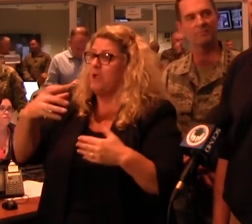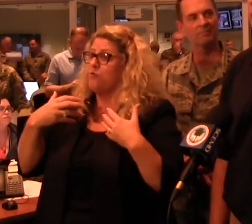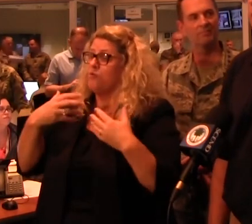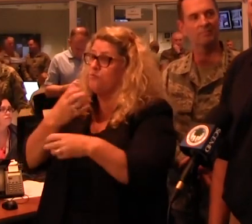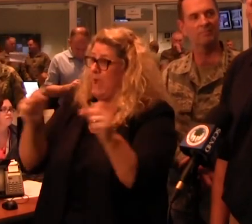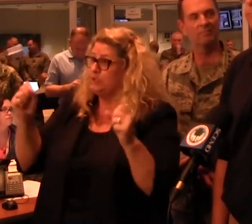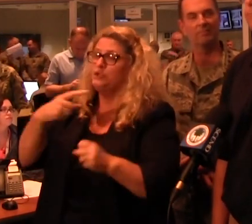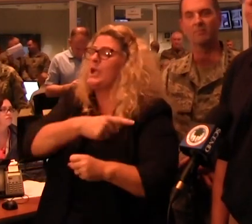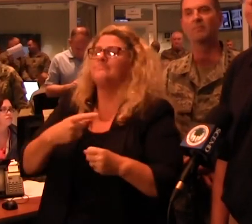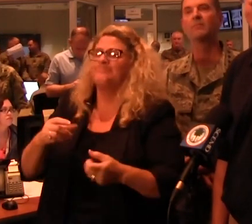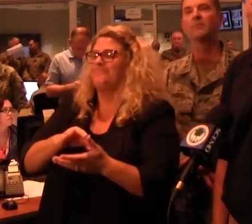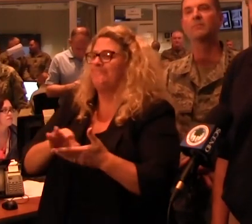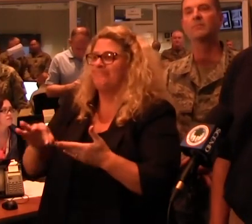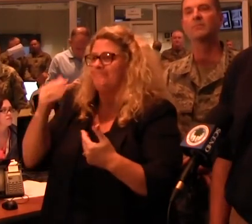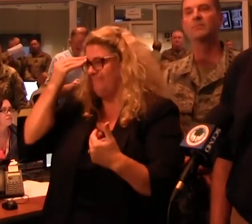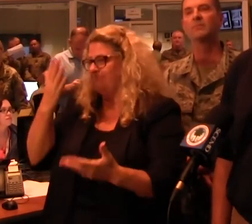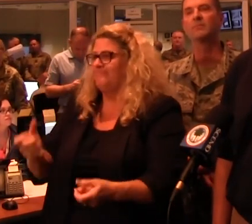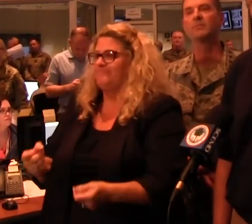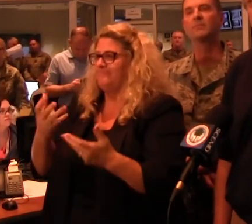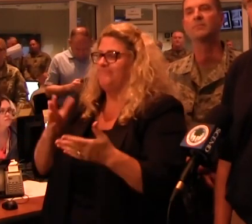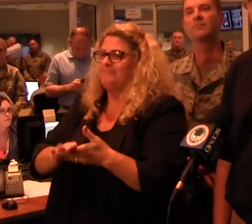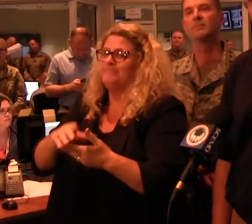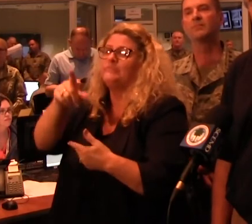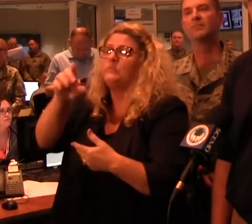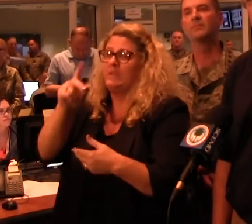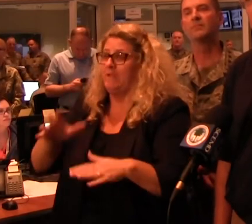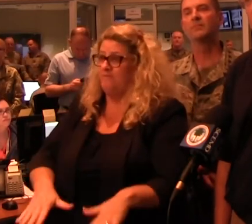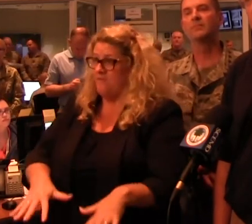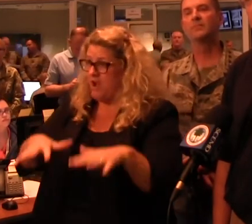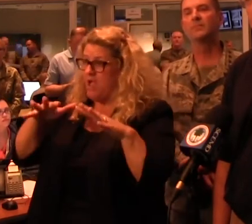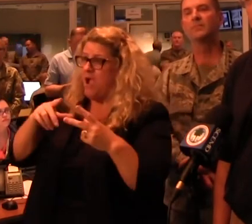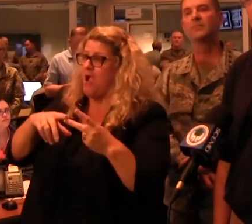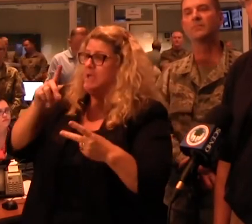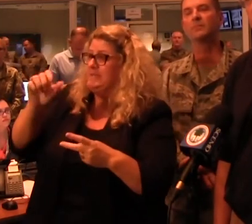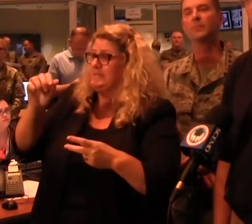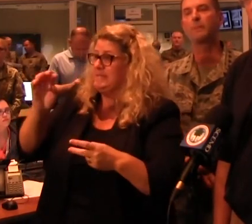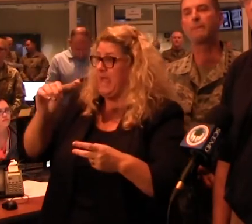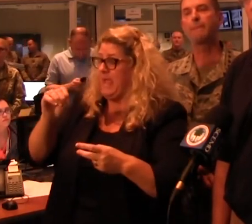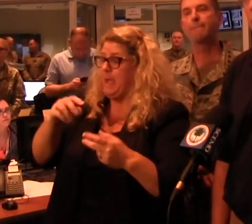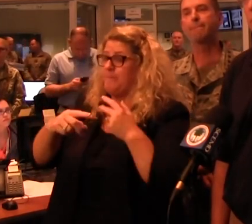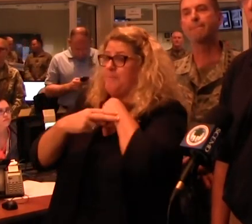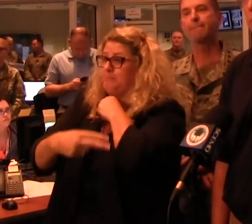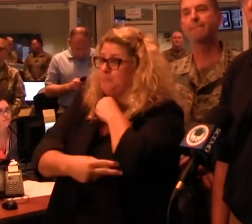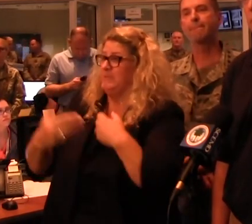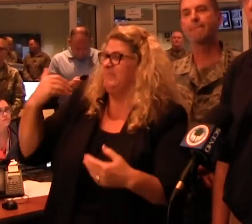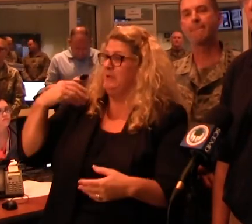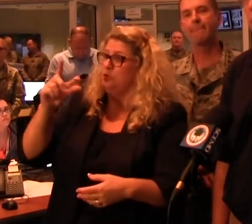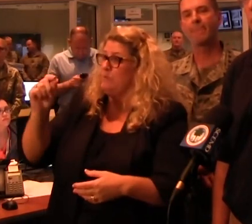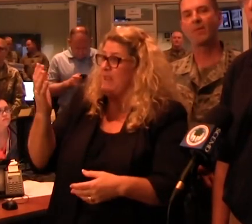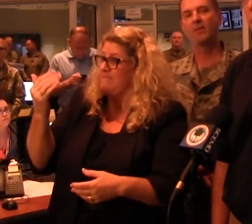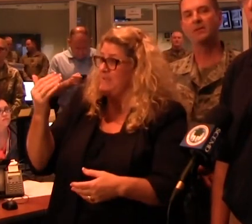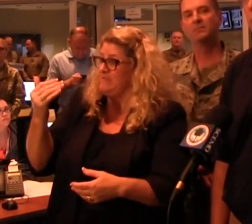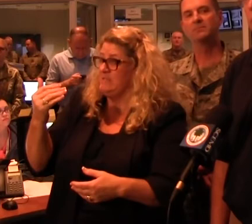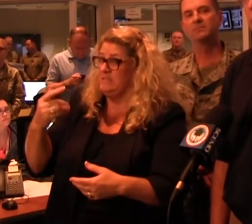that tally right now, no. Given that we're worried about floods and the dams breaking with such a big concern back in the 2015 floods, have you guys addressed that at all? is